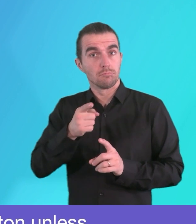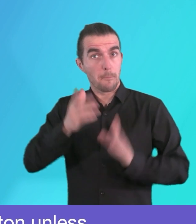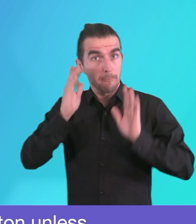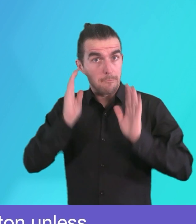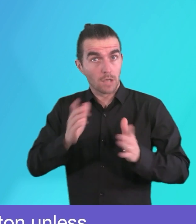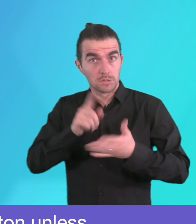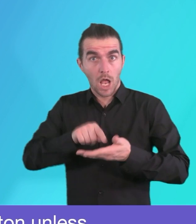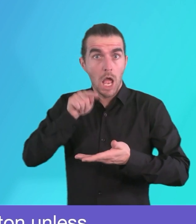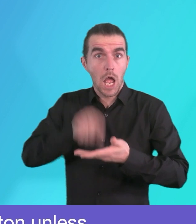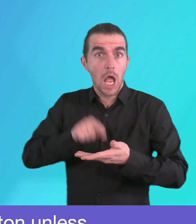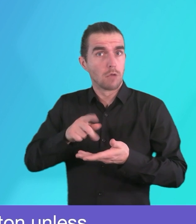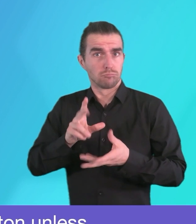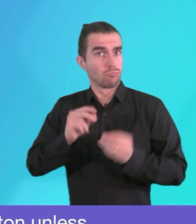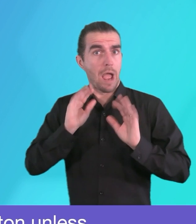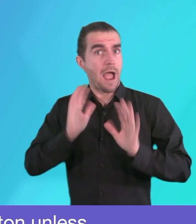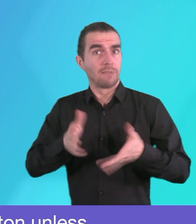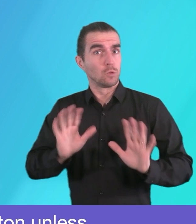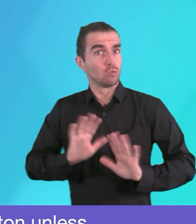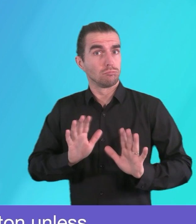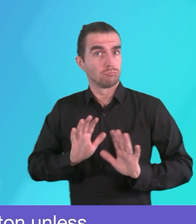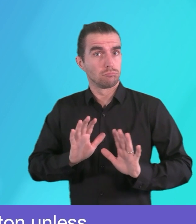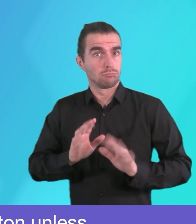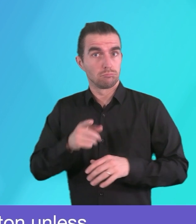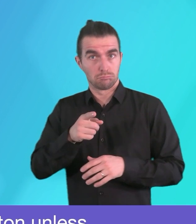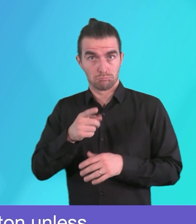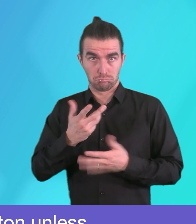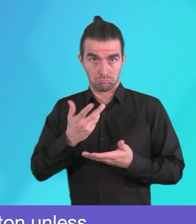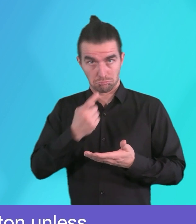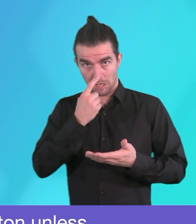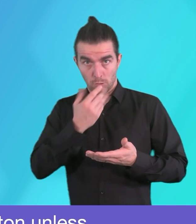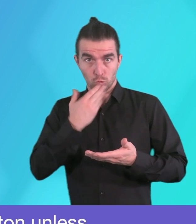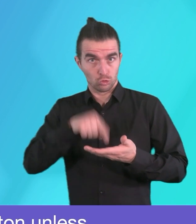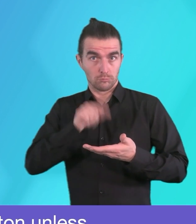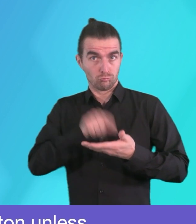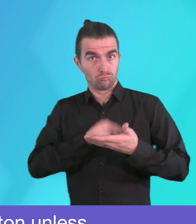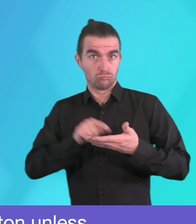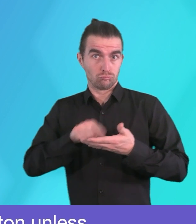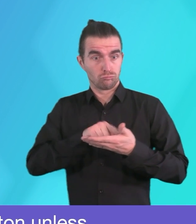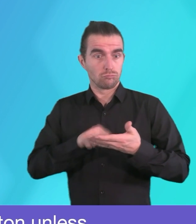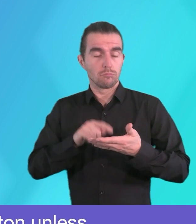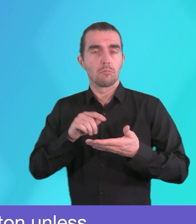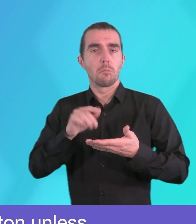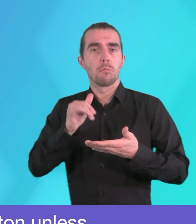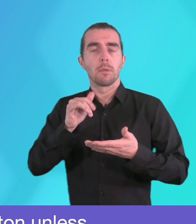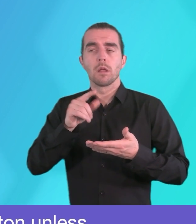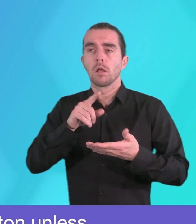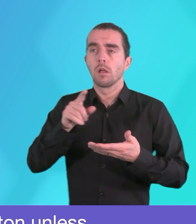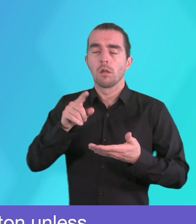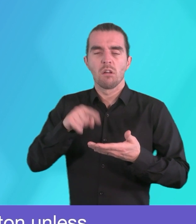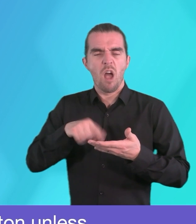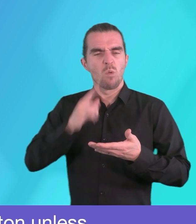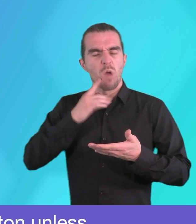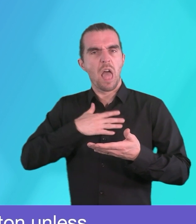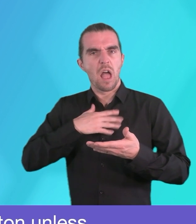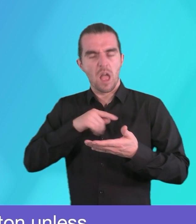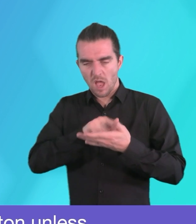You do not have to press this button unless you want to stop using the non-verbal app and would like to speak with someone.